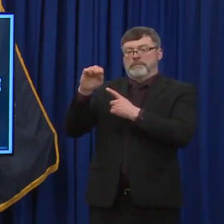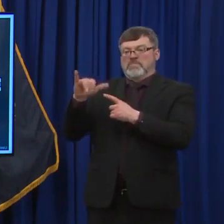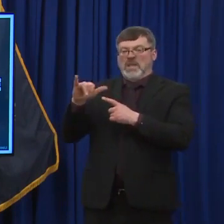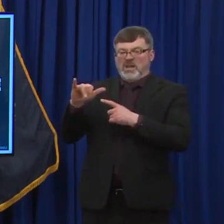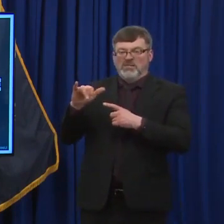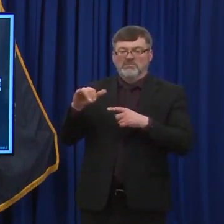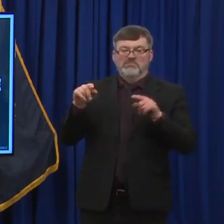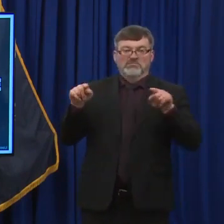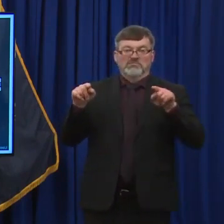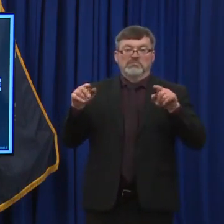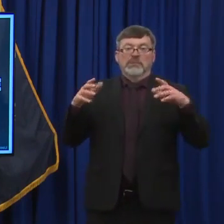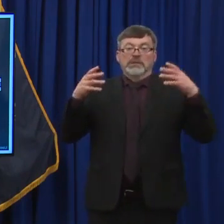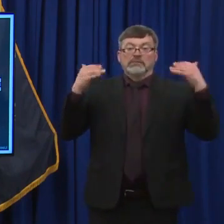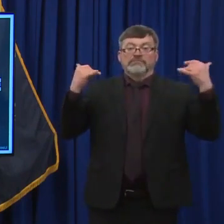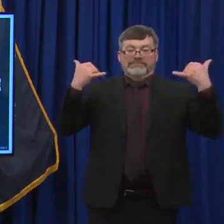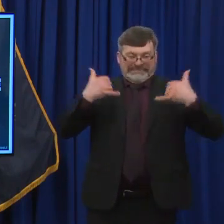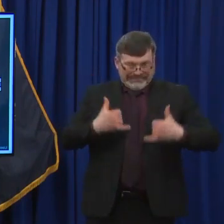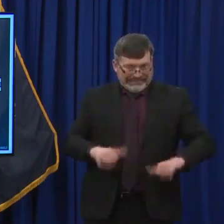That's all I have. Thank you.